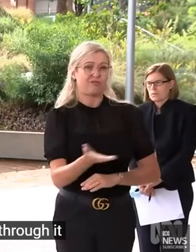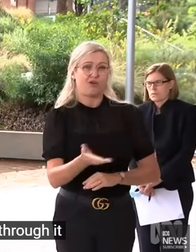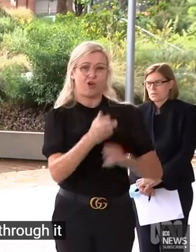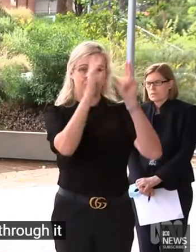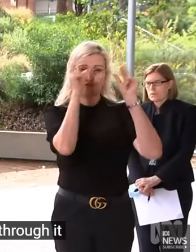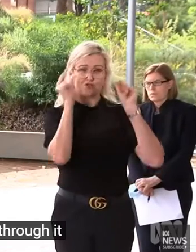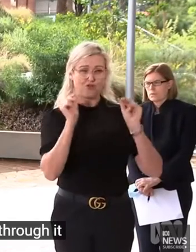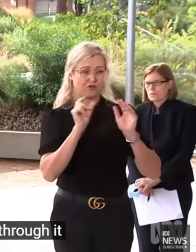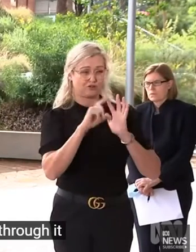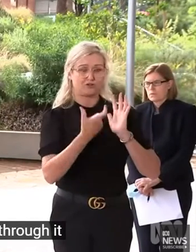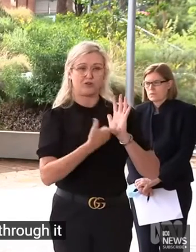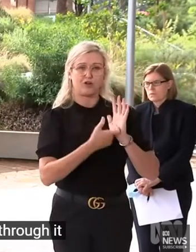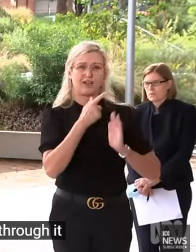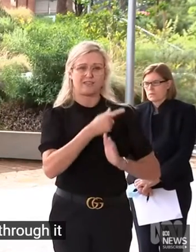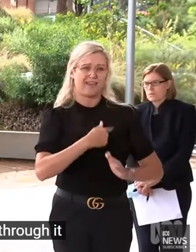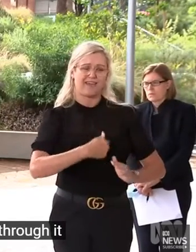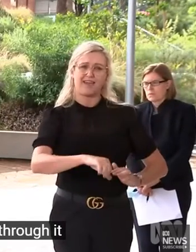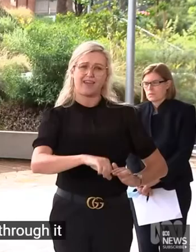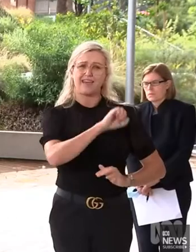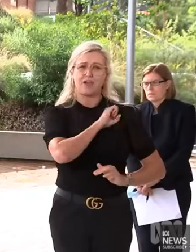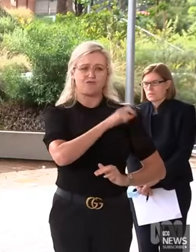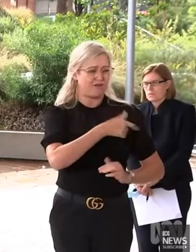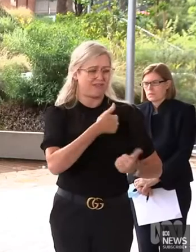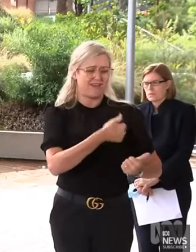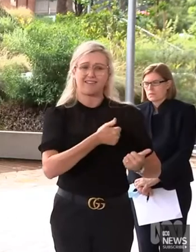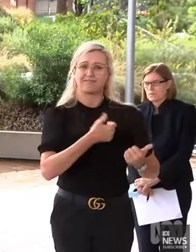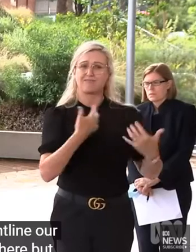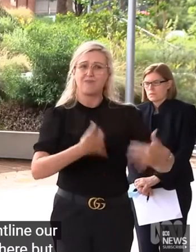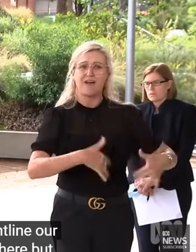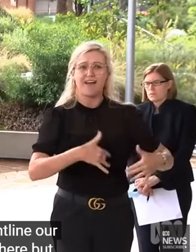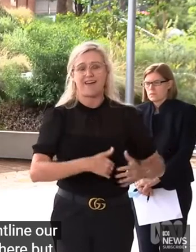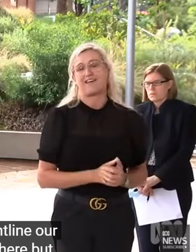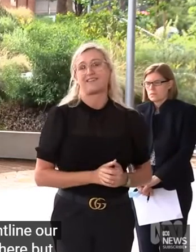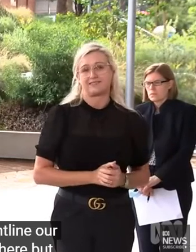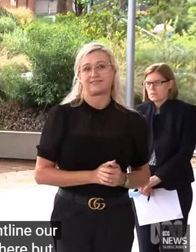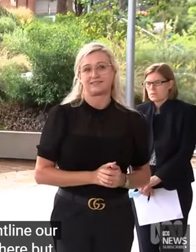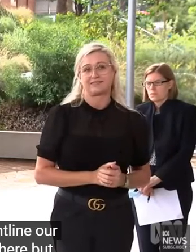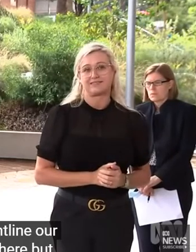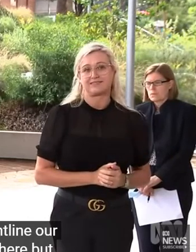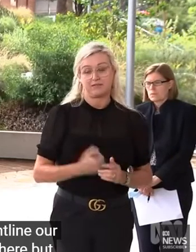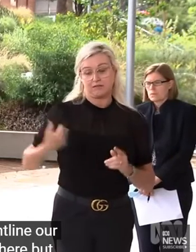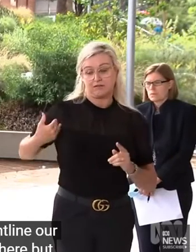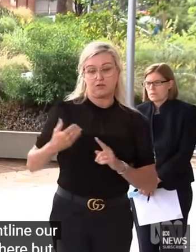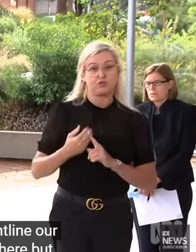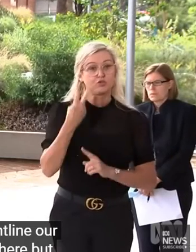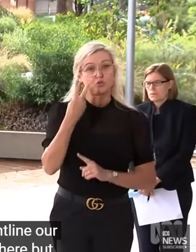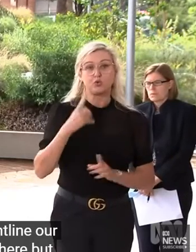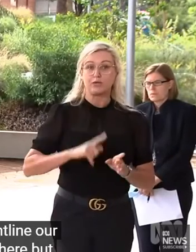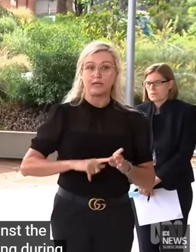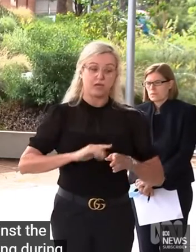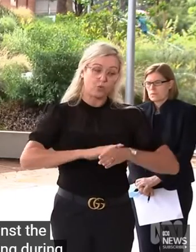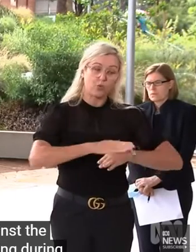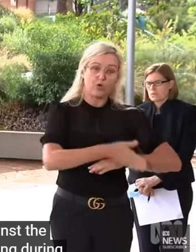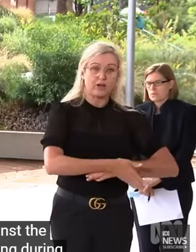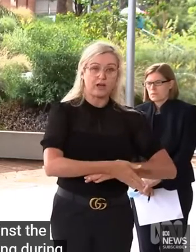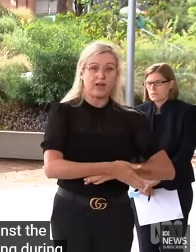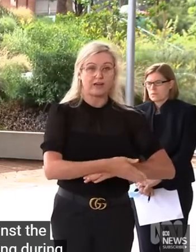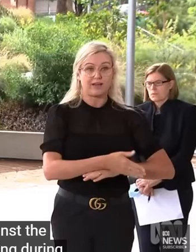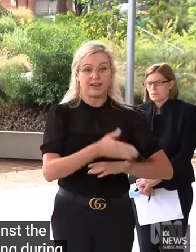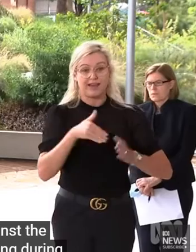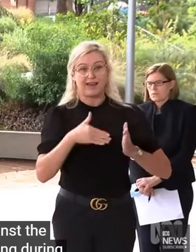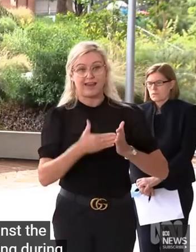been inspirational during this pandemic, during the last two years, during this recent outbreak.